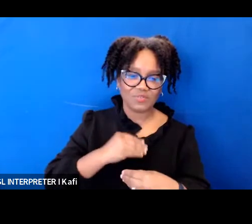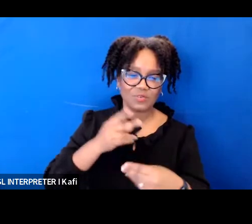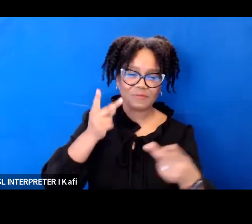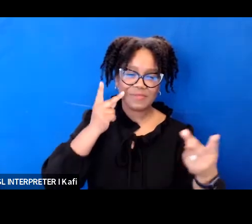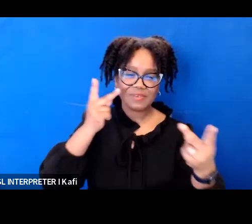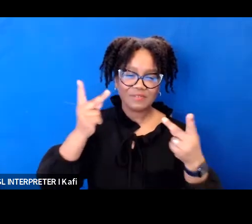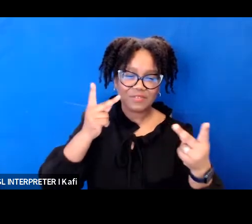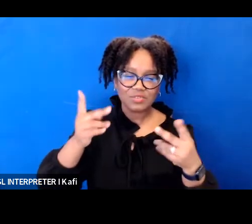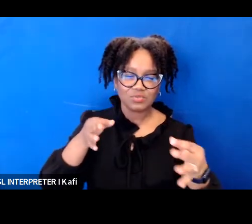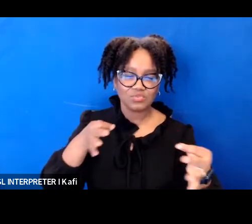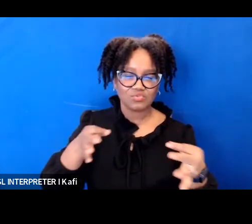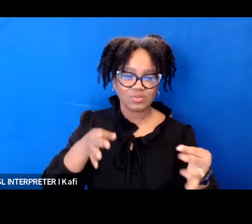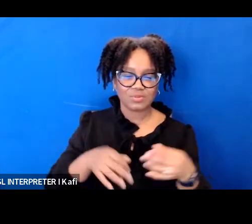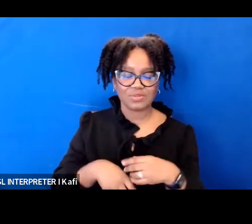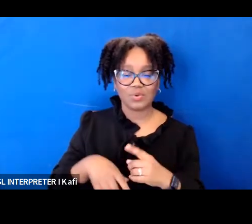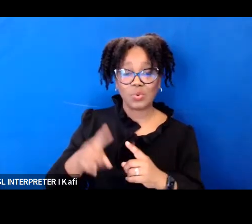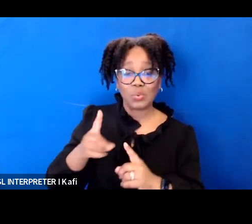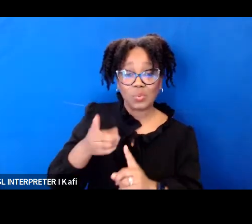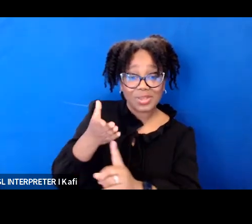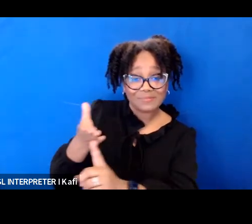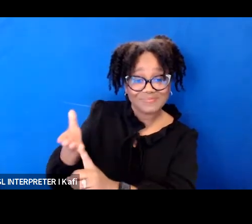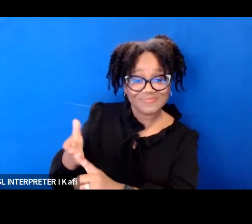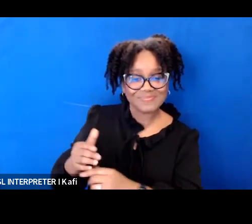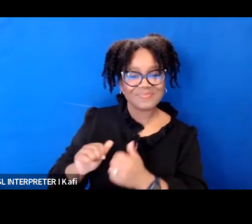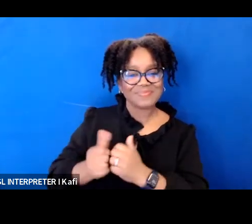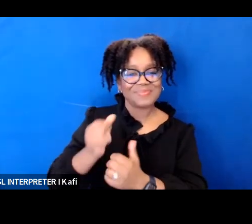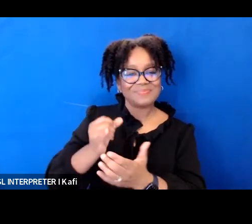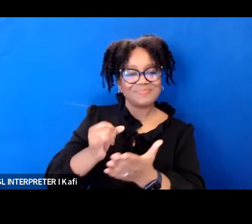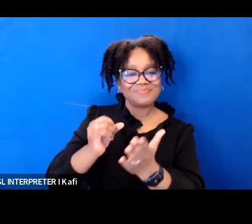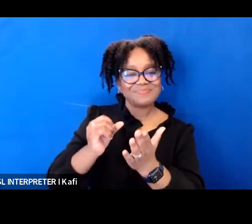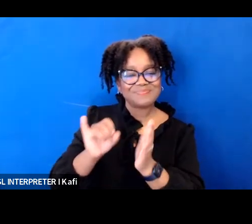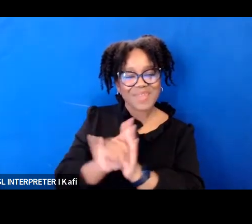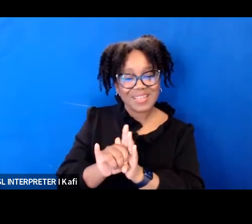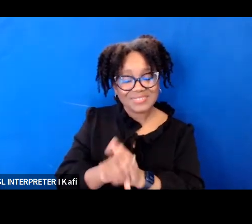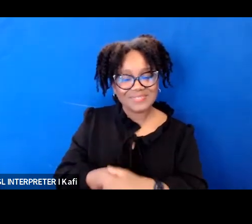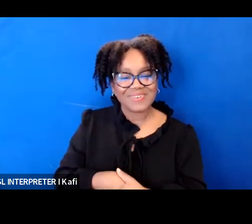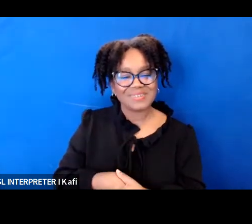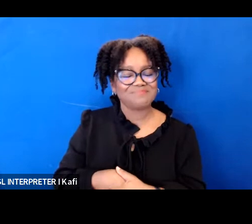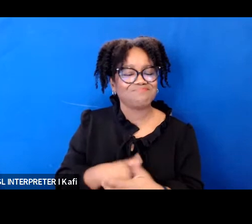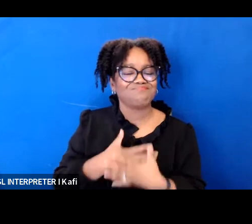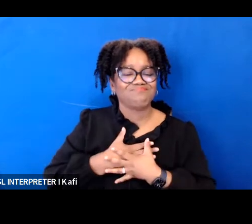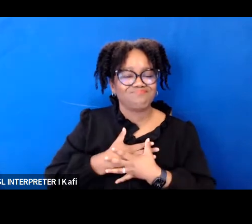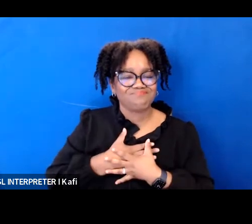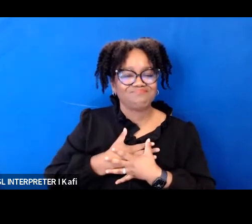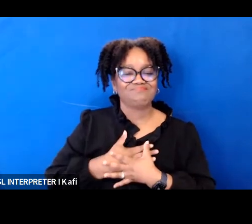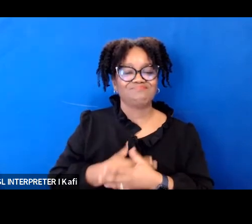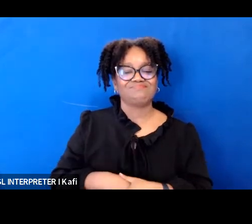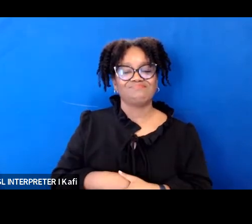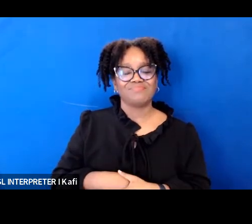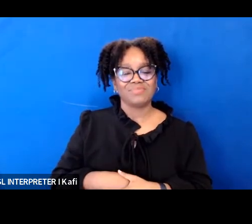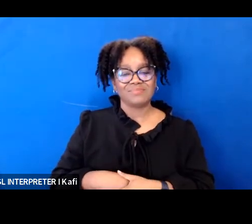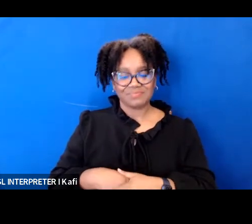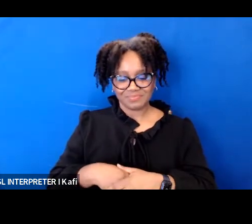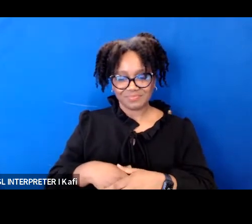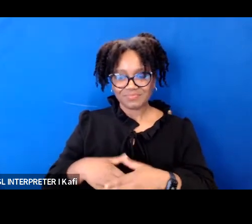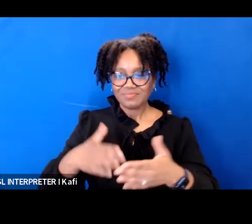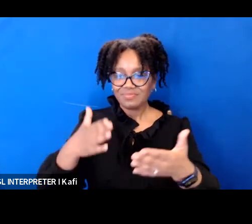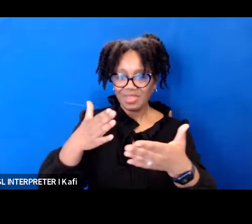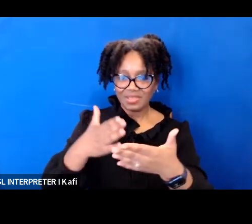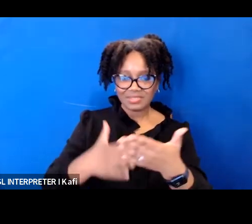they identify there has actually been debate and